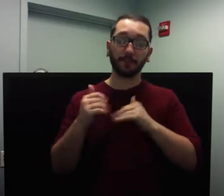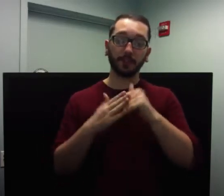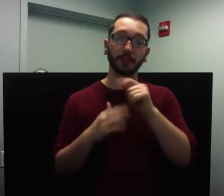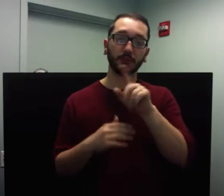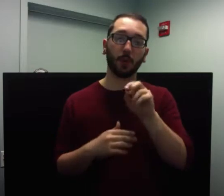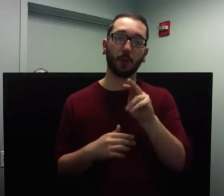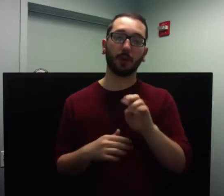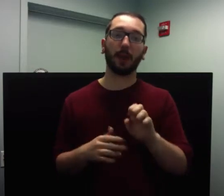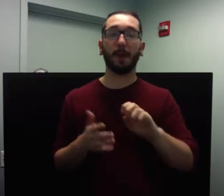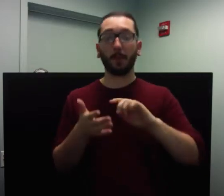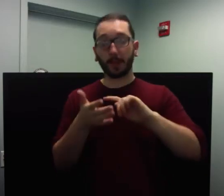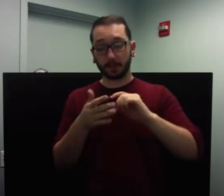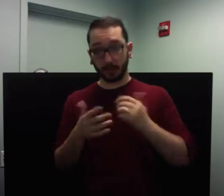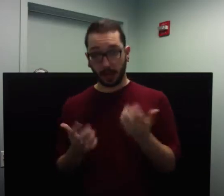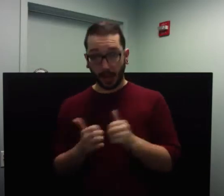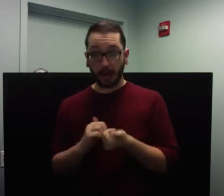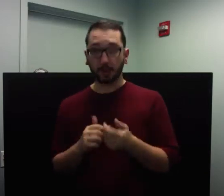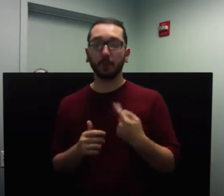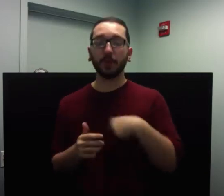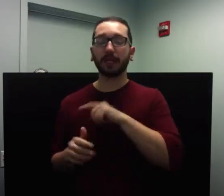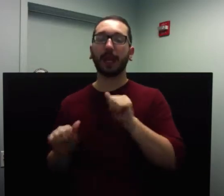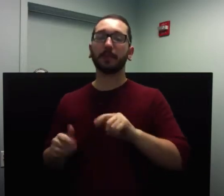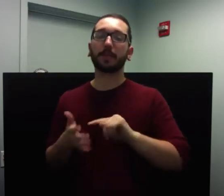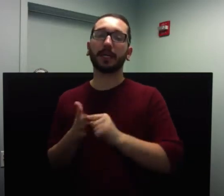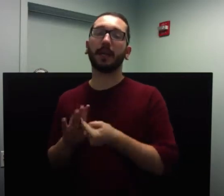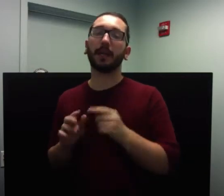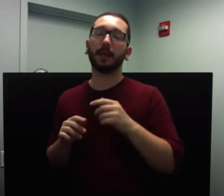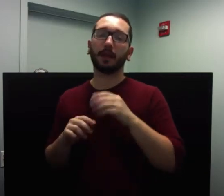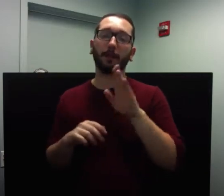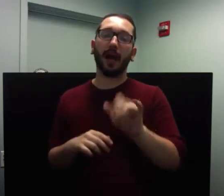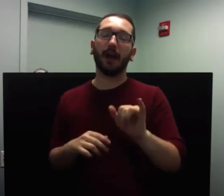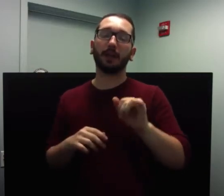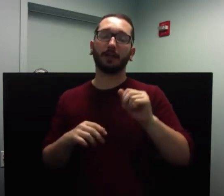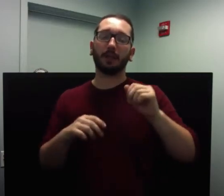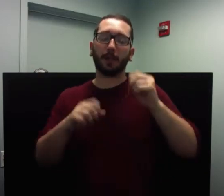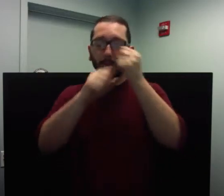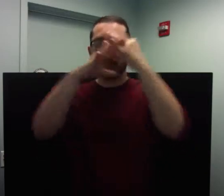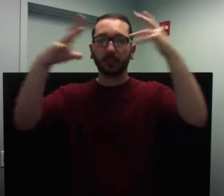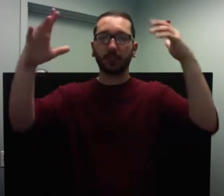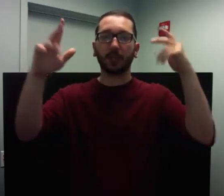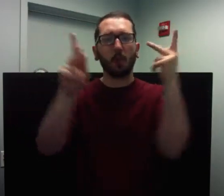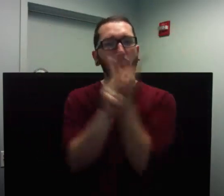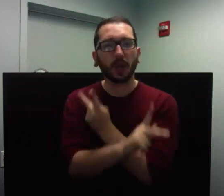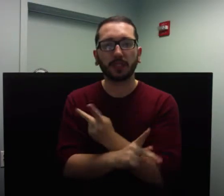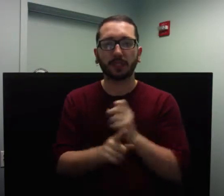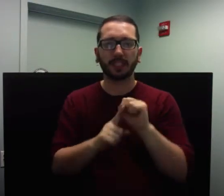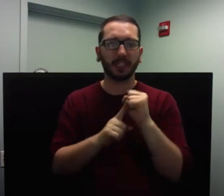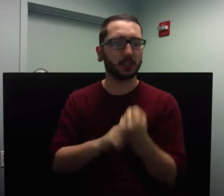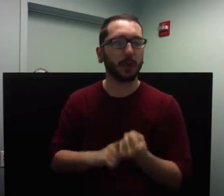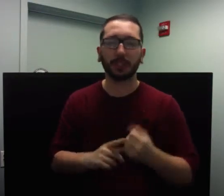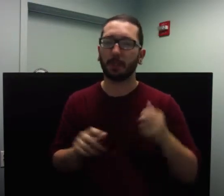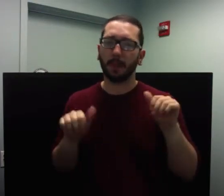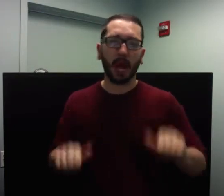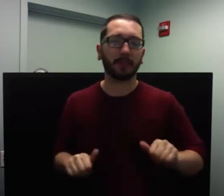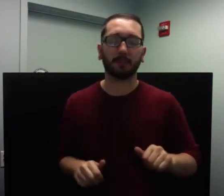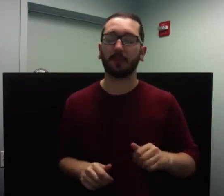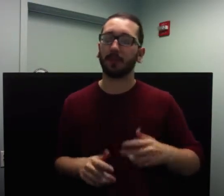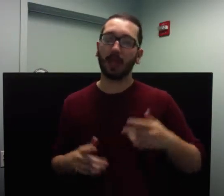by imagining the worst possible consequences. What if the worst happened? And